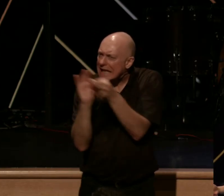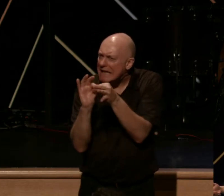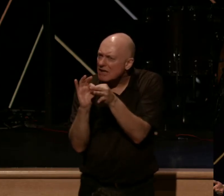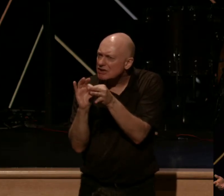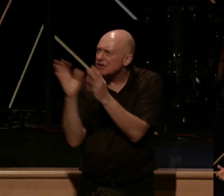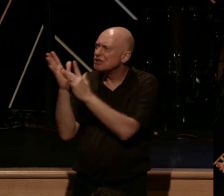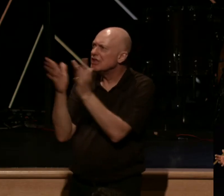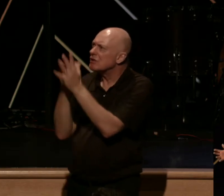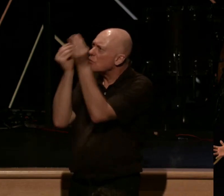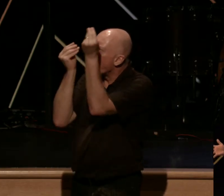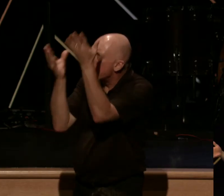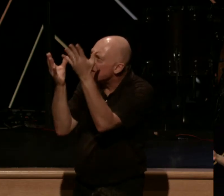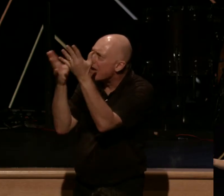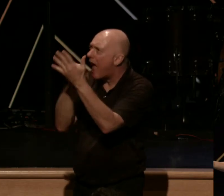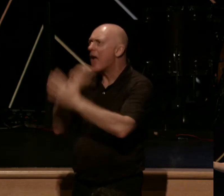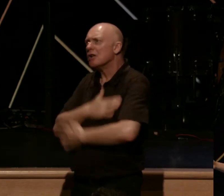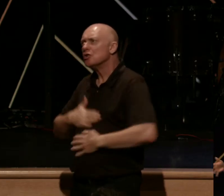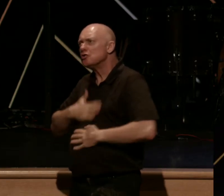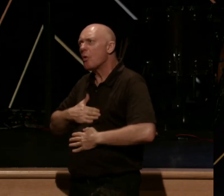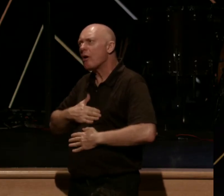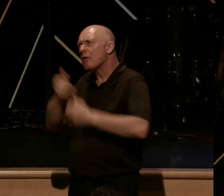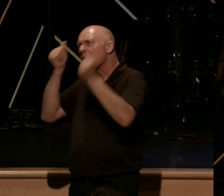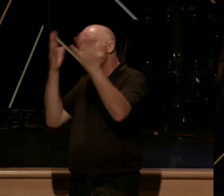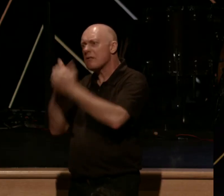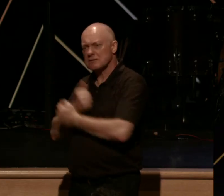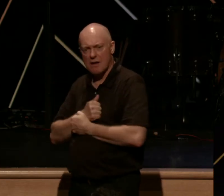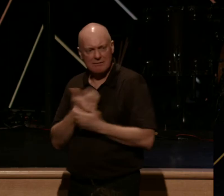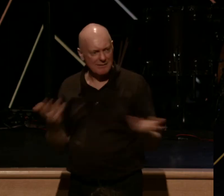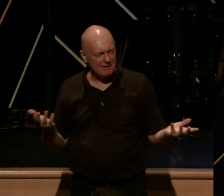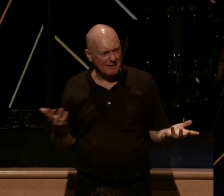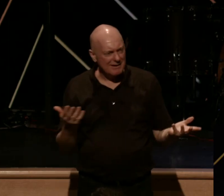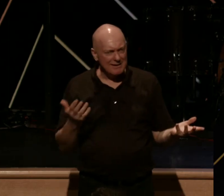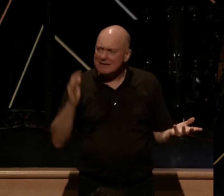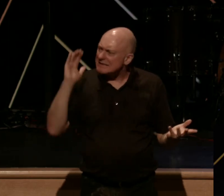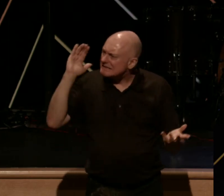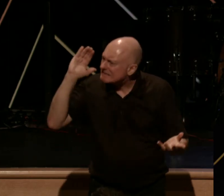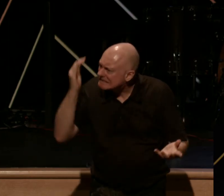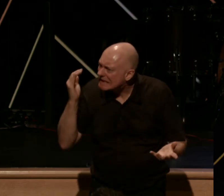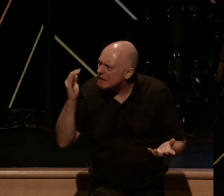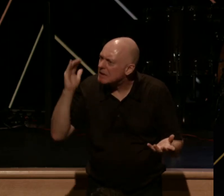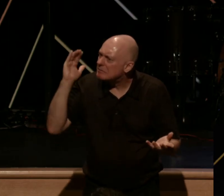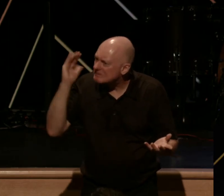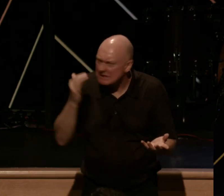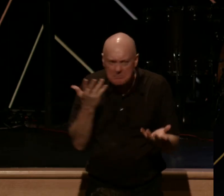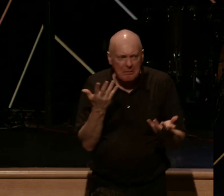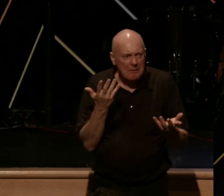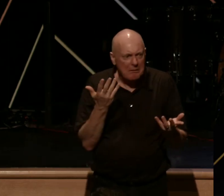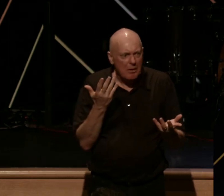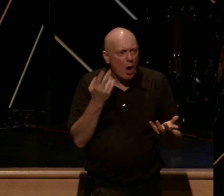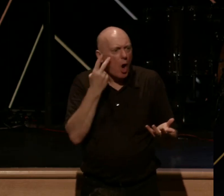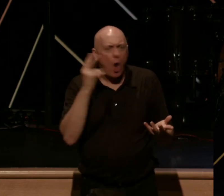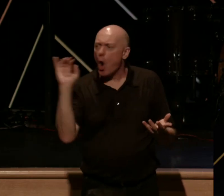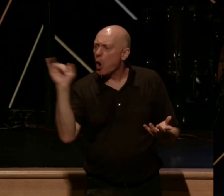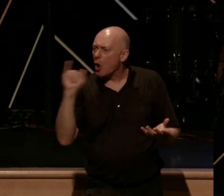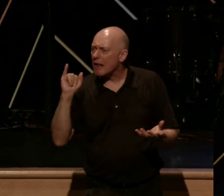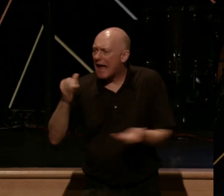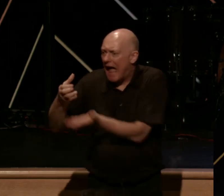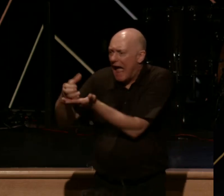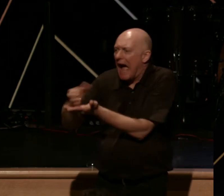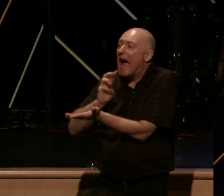and his enjoyment of the Father's love? Because it kind of seems like one leads to the other, sort of like a glass of water on a really,